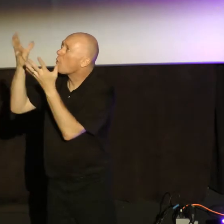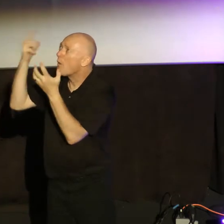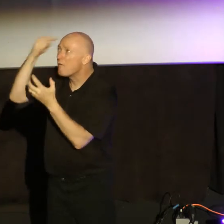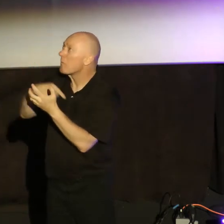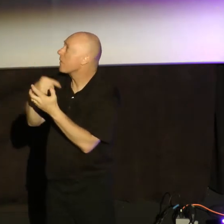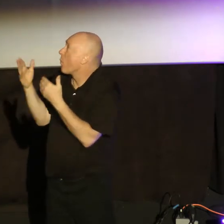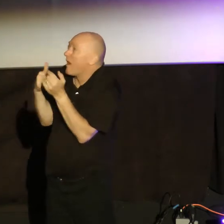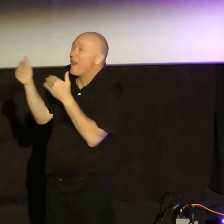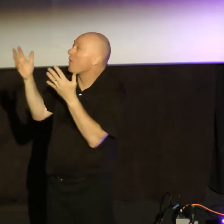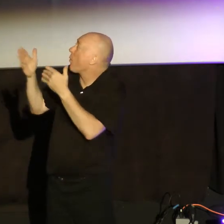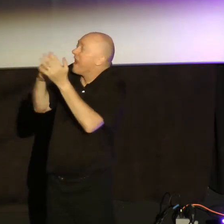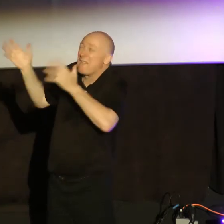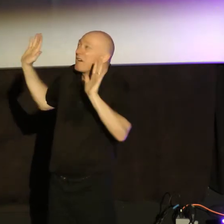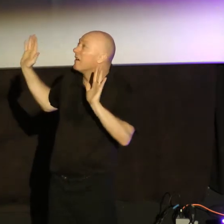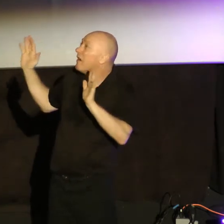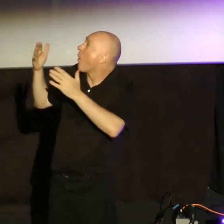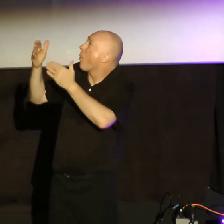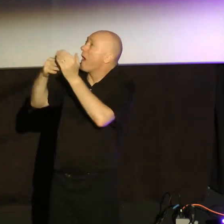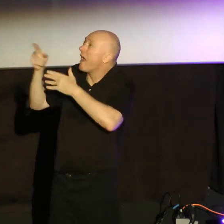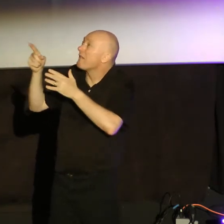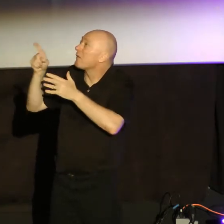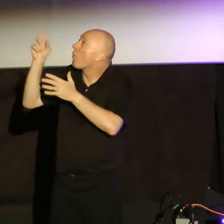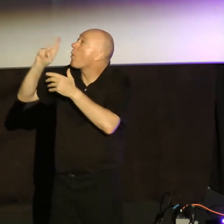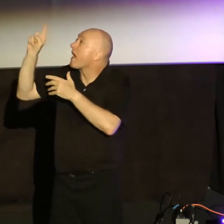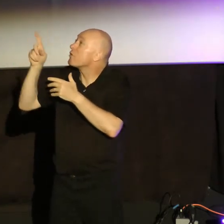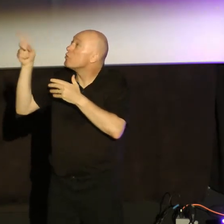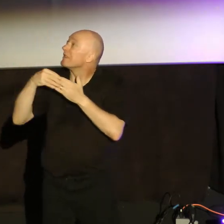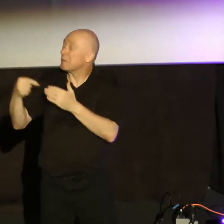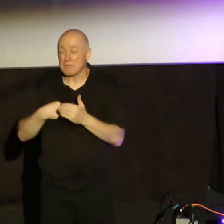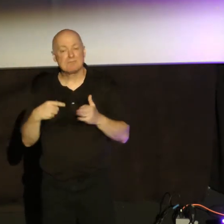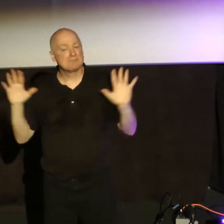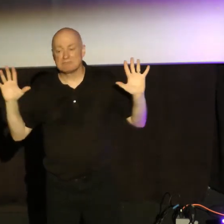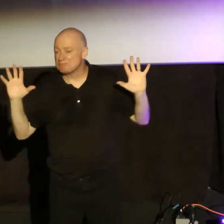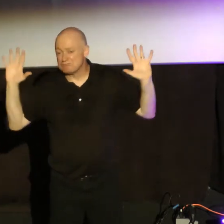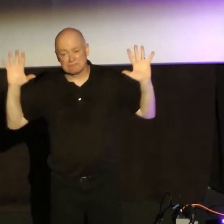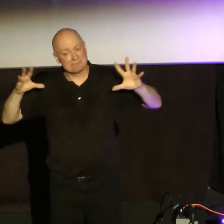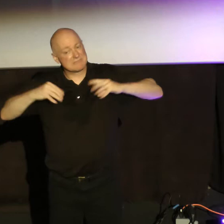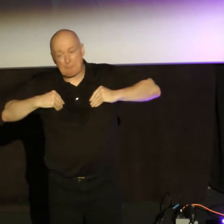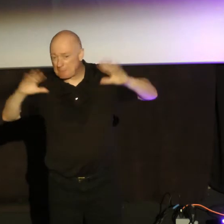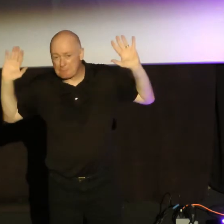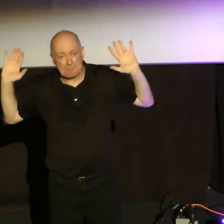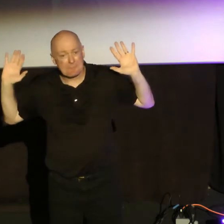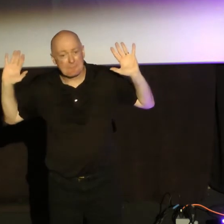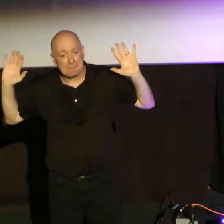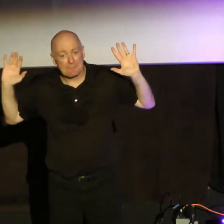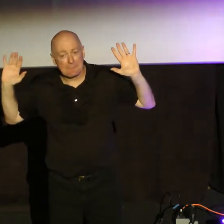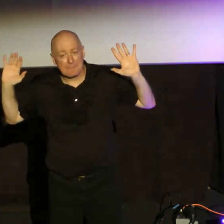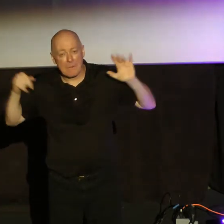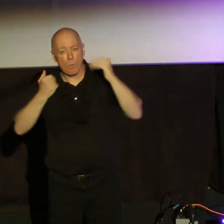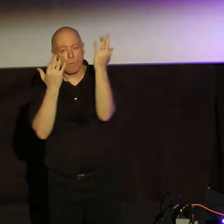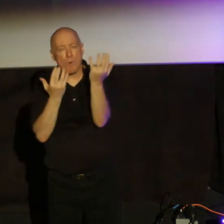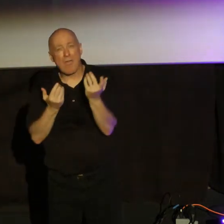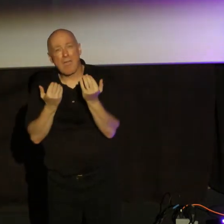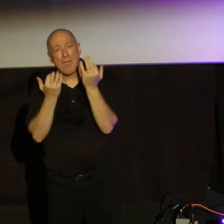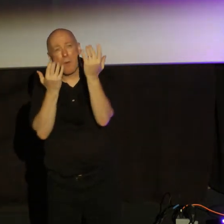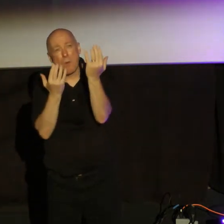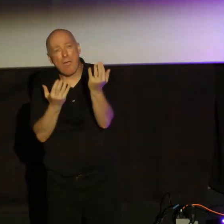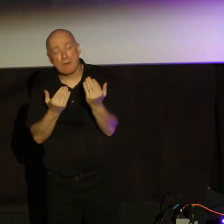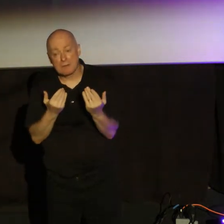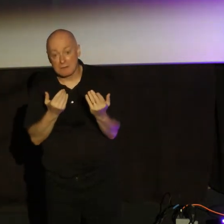Whatever that means, wherever this will take you, and will you keep waiting? We know with Abraham, you